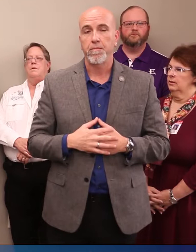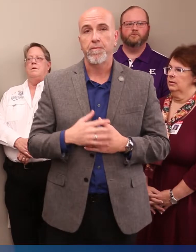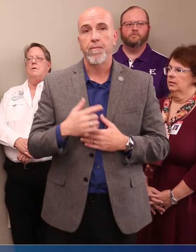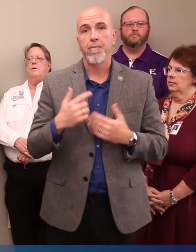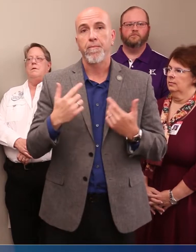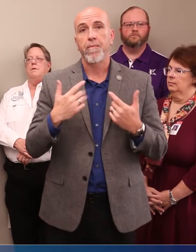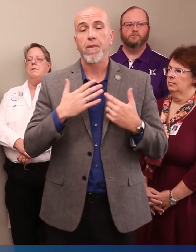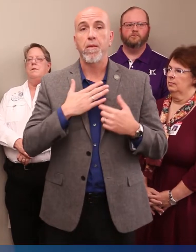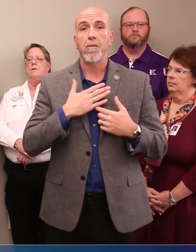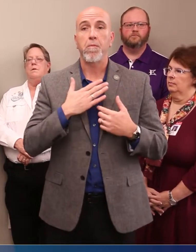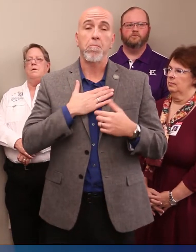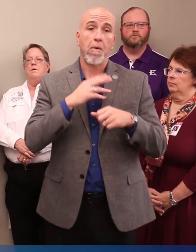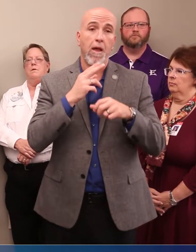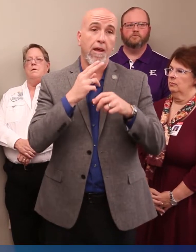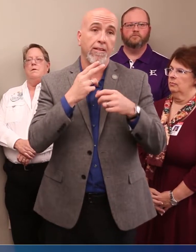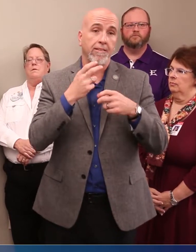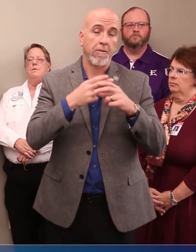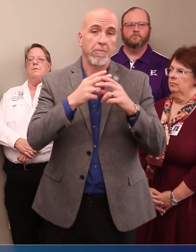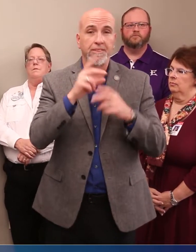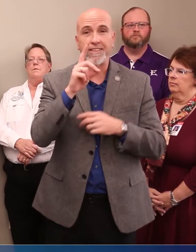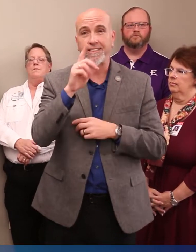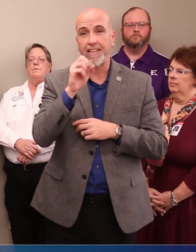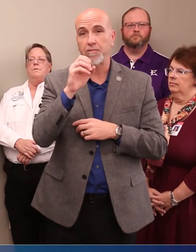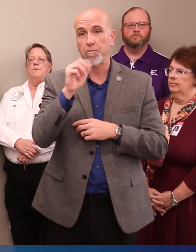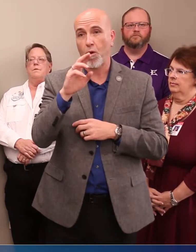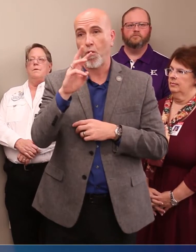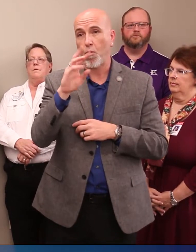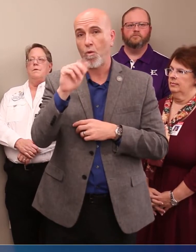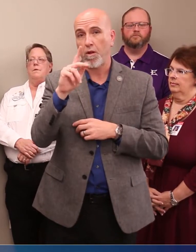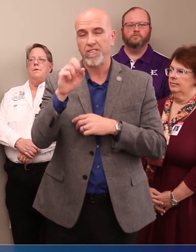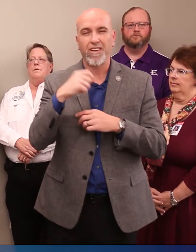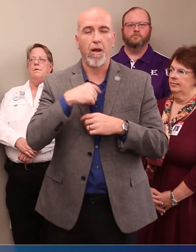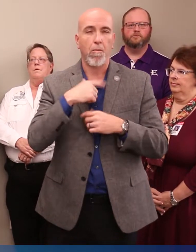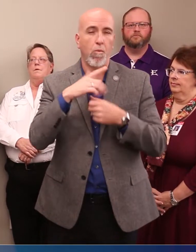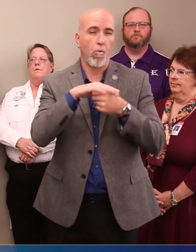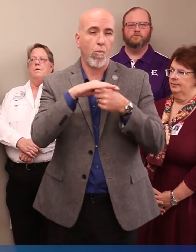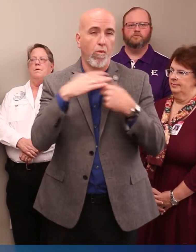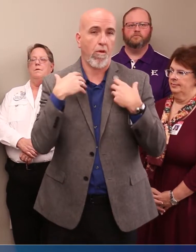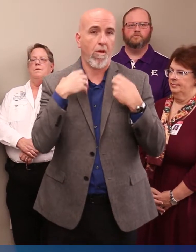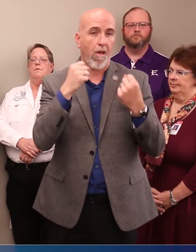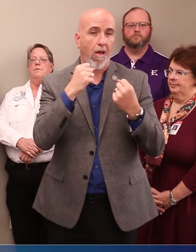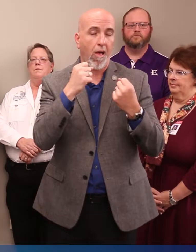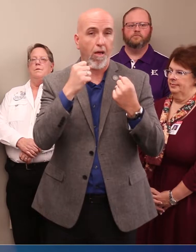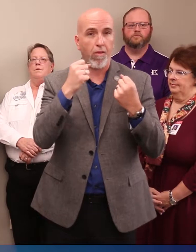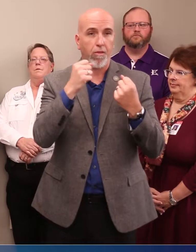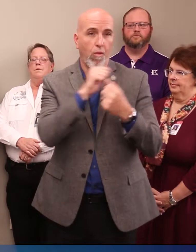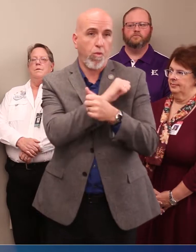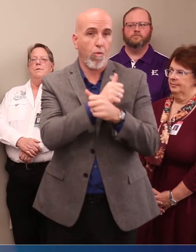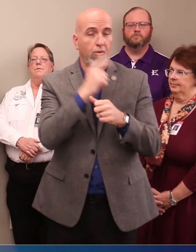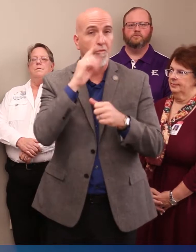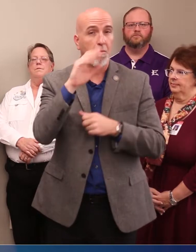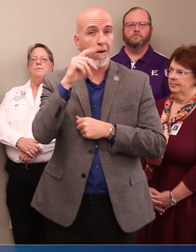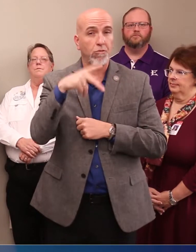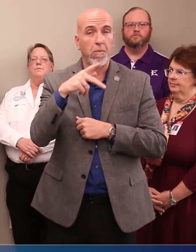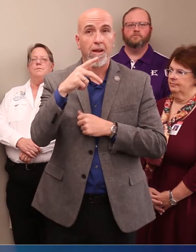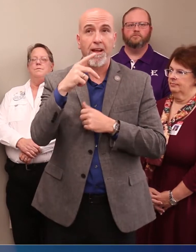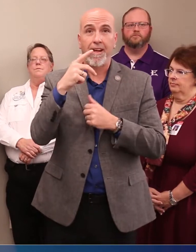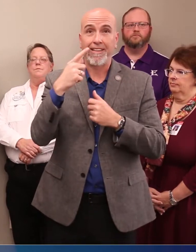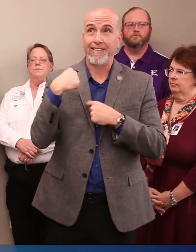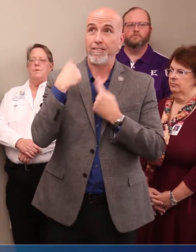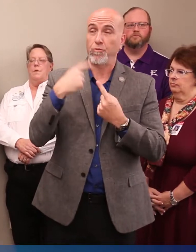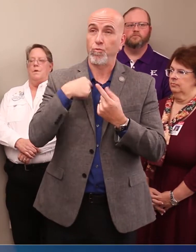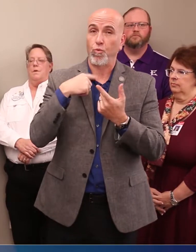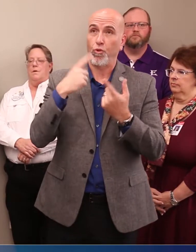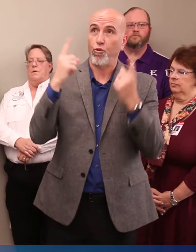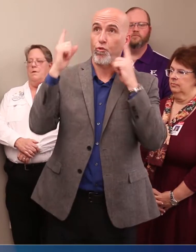My name is Dr. Desmar Wax, and I'm the local health authority for Bastrop County. Ever since the world learned of